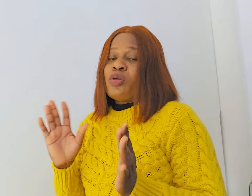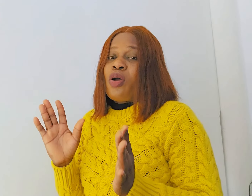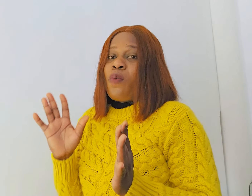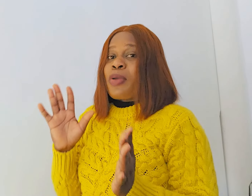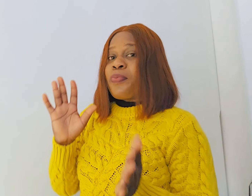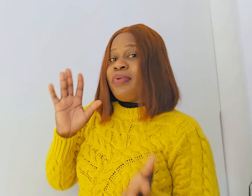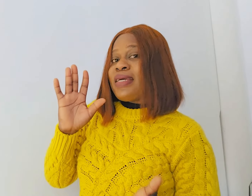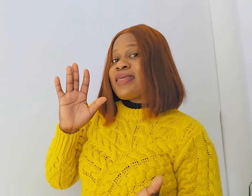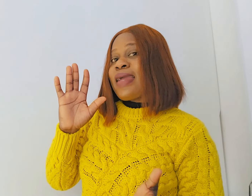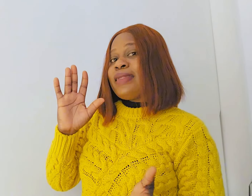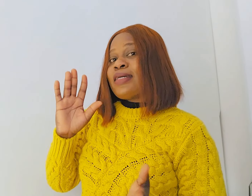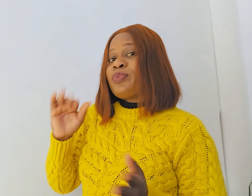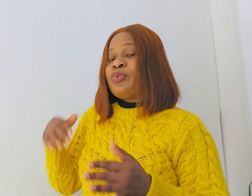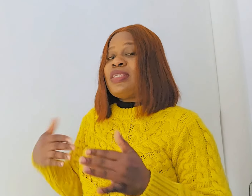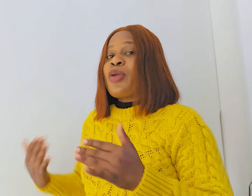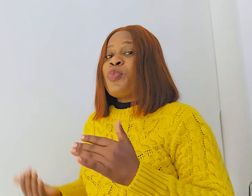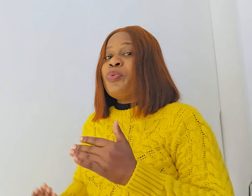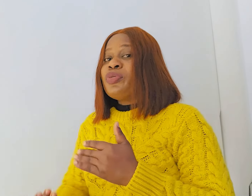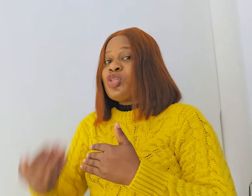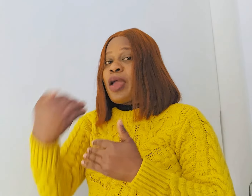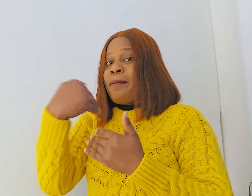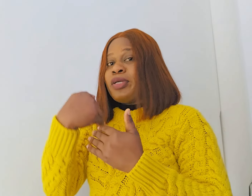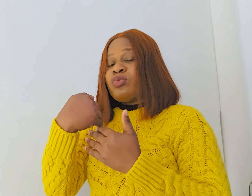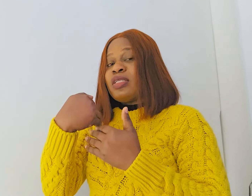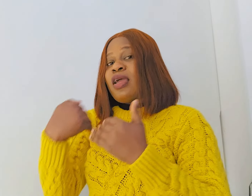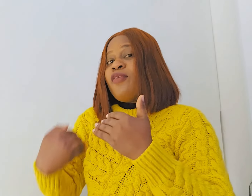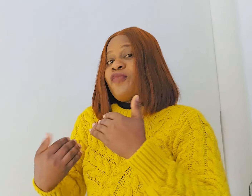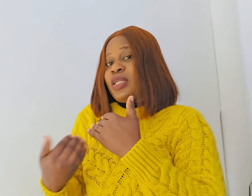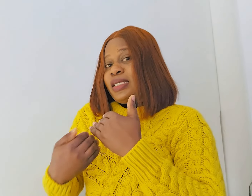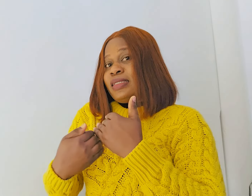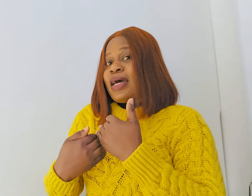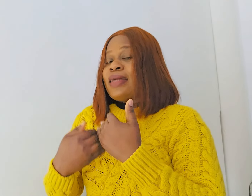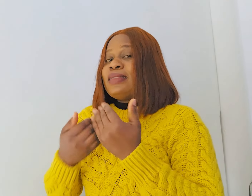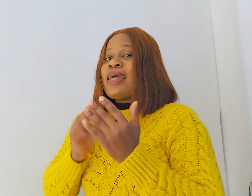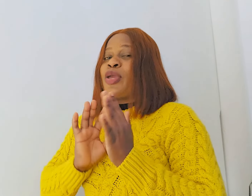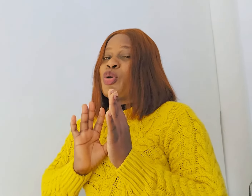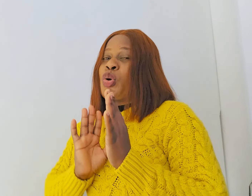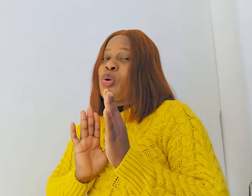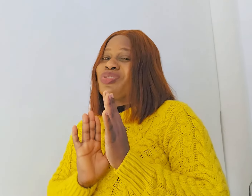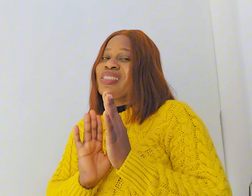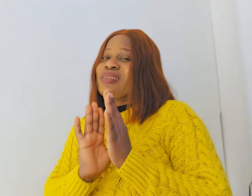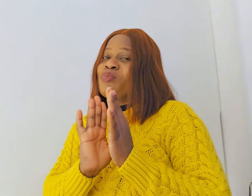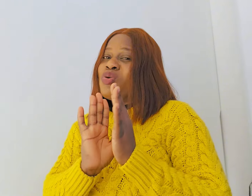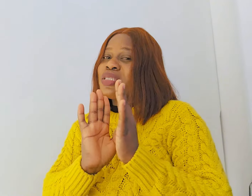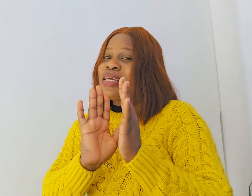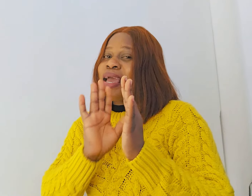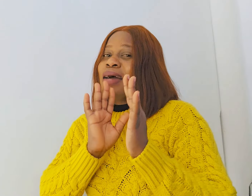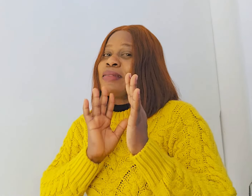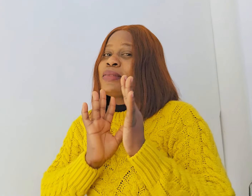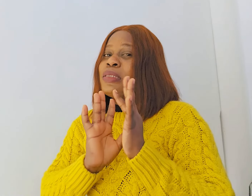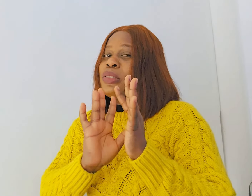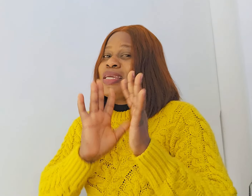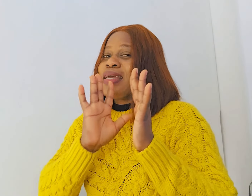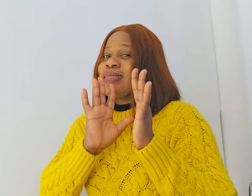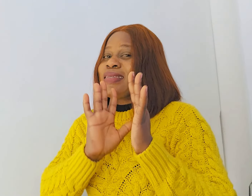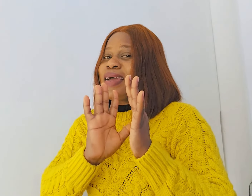when you place her in that spoon then you put your in-between from the down then you go smoothly and slowly steady